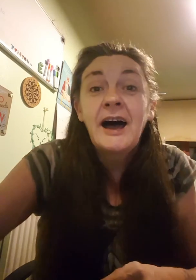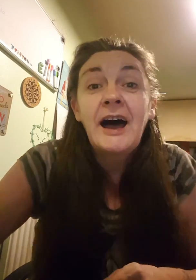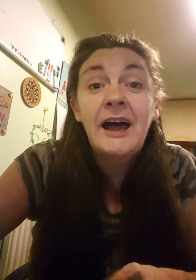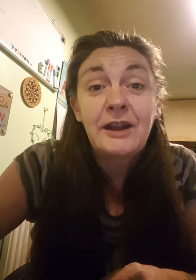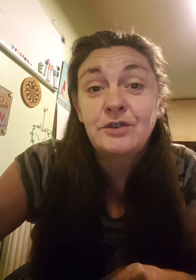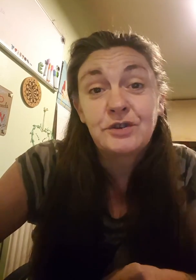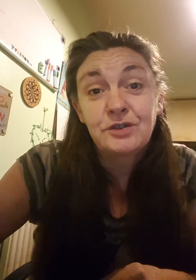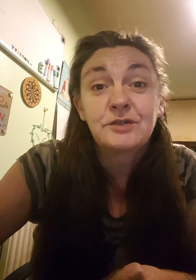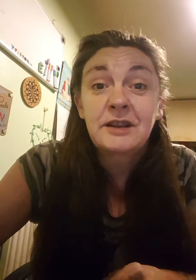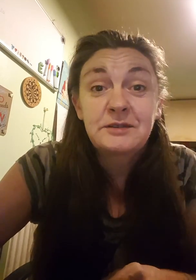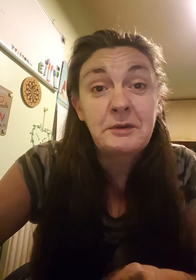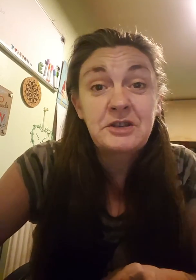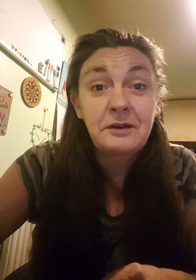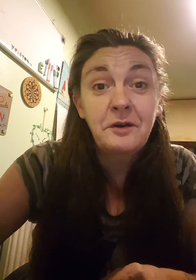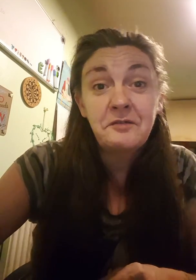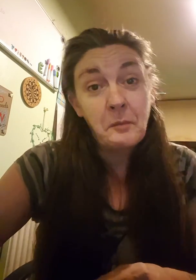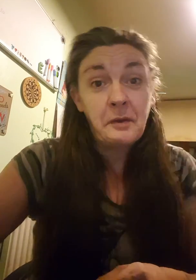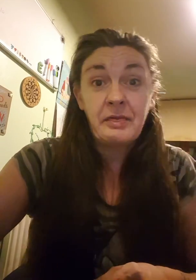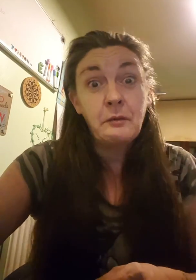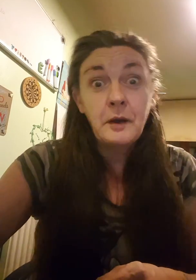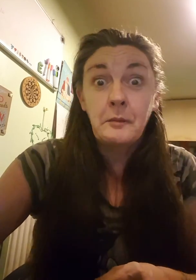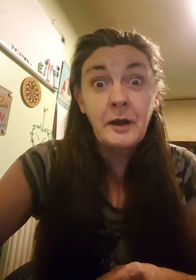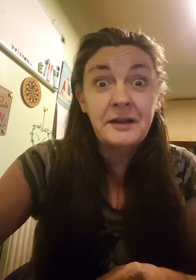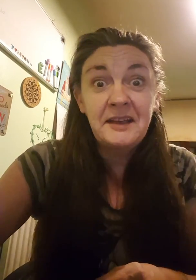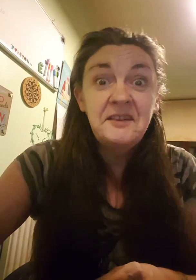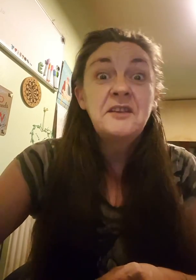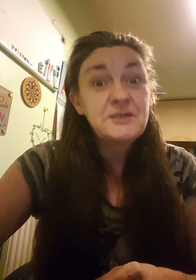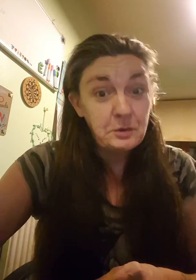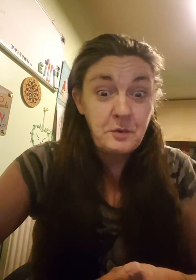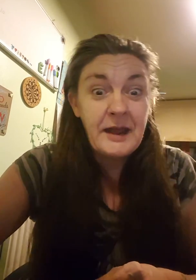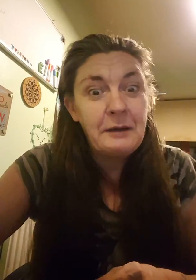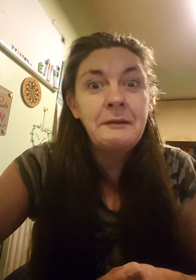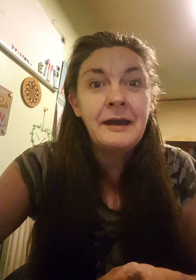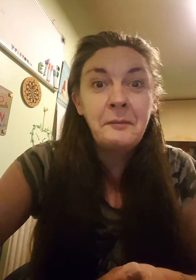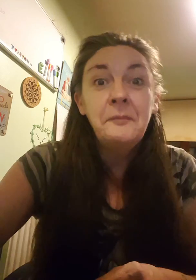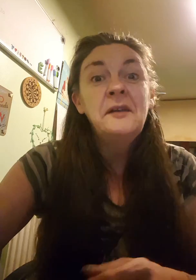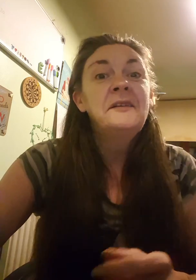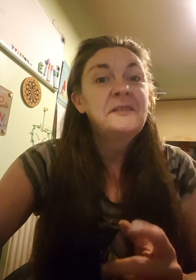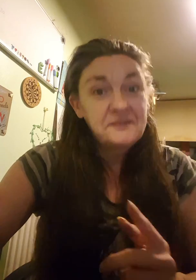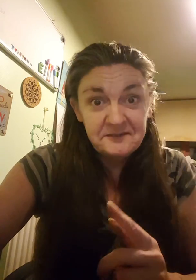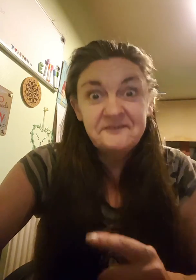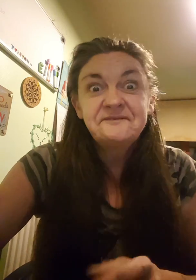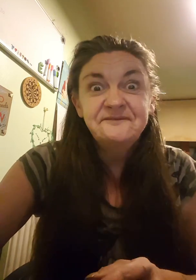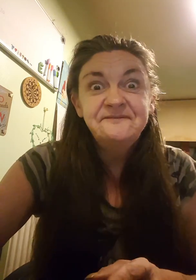And I just thought I'd switch that off, but that weren't working. So now I am. Mmm.